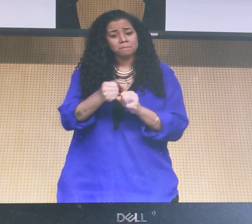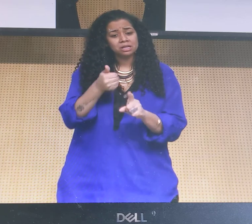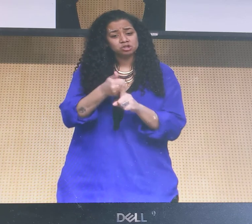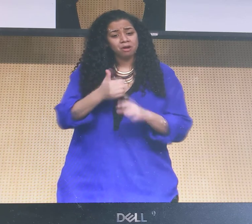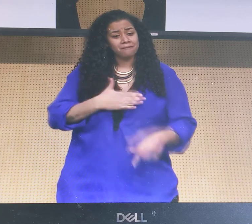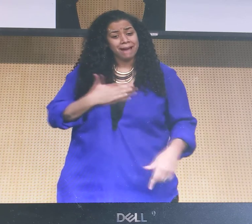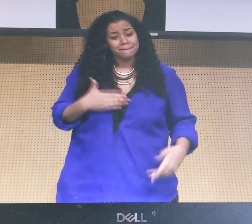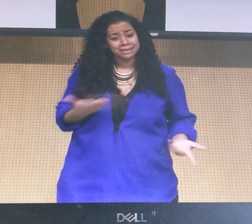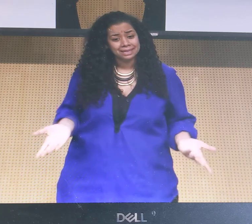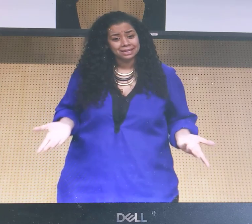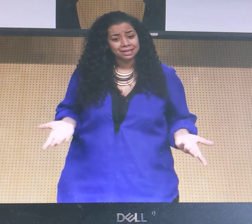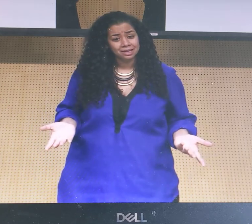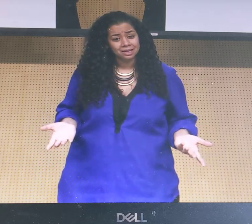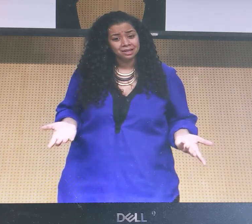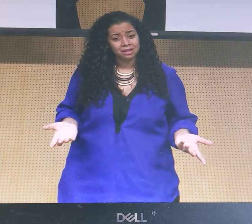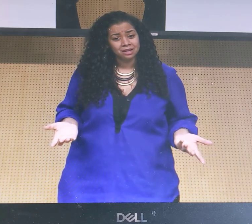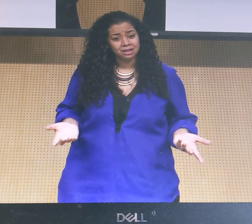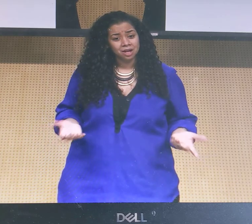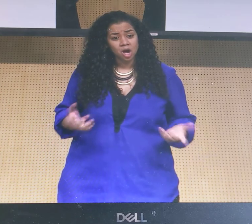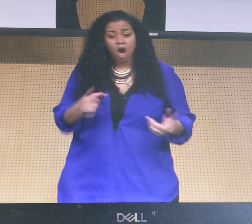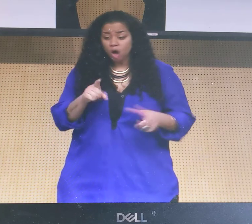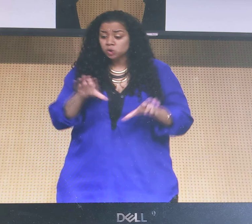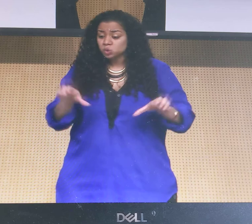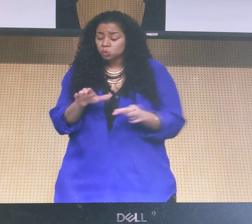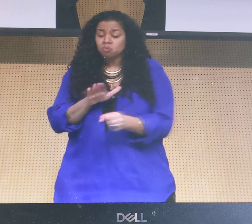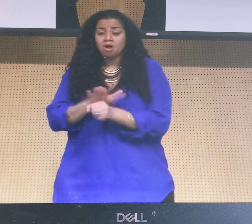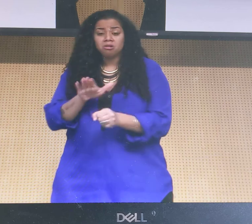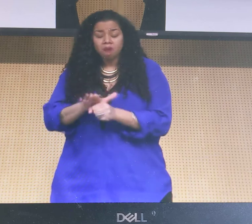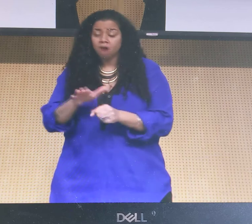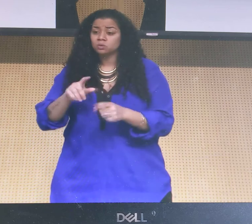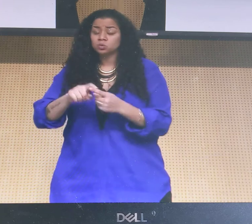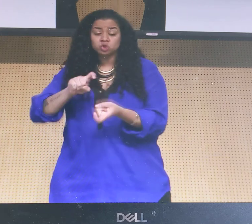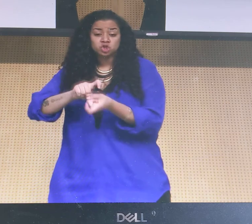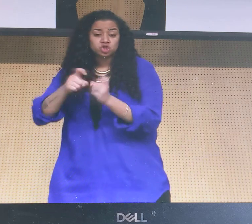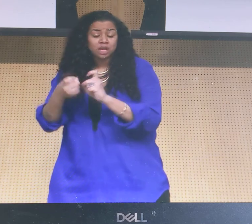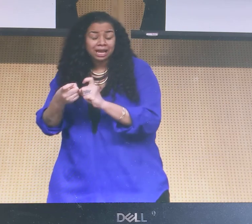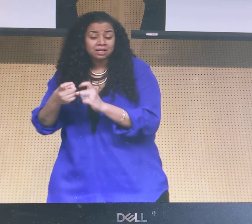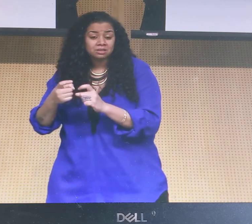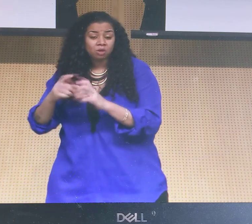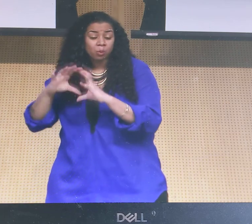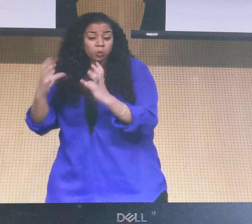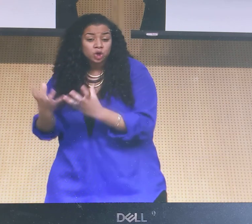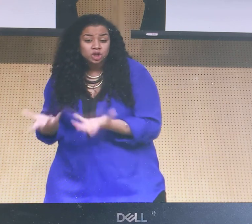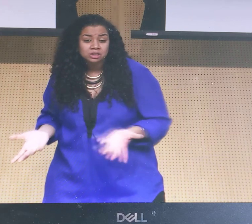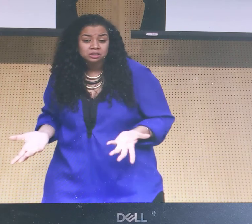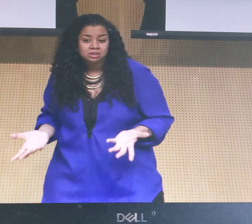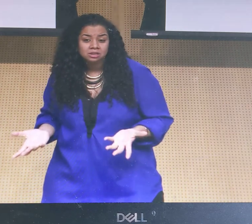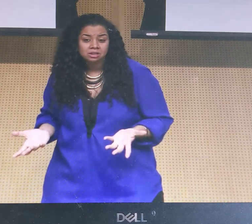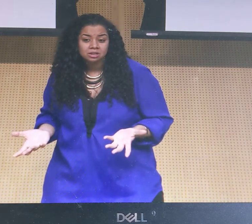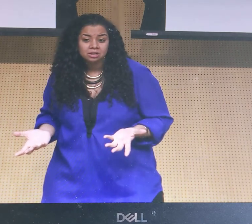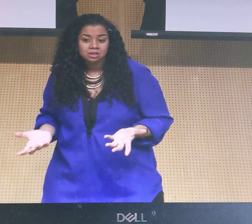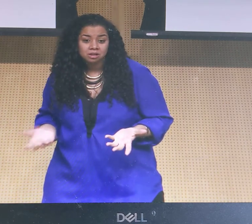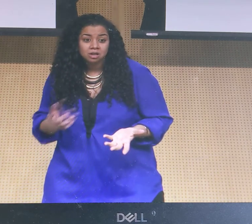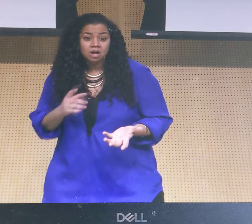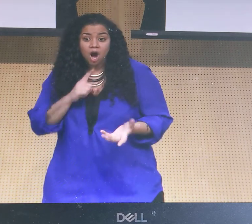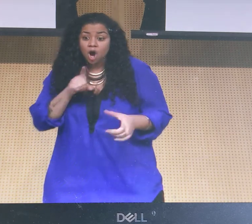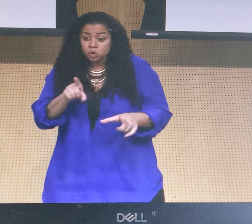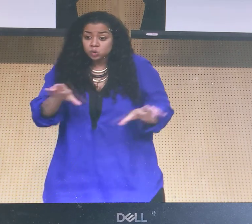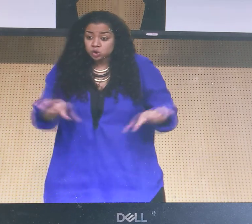it's more important to see that you're happy than to see if you're doing enough.